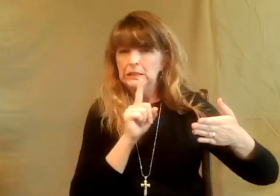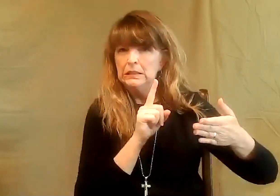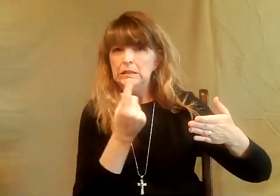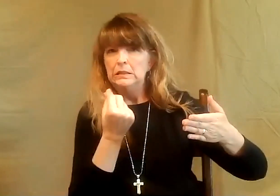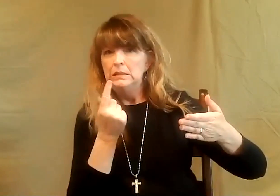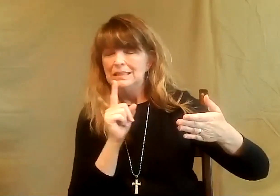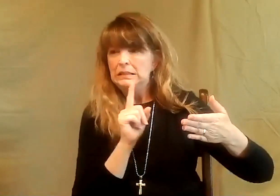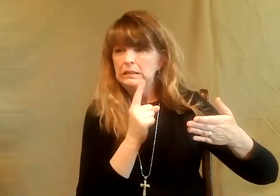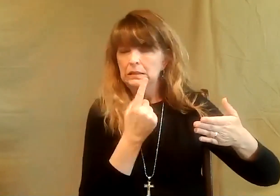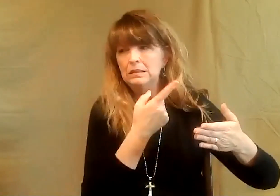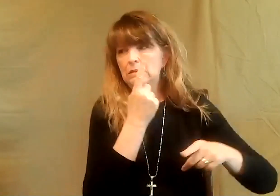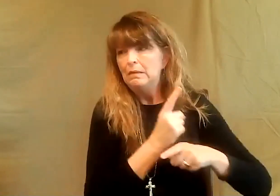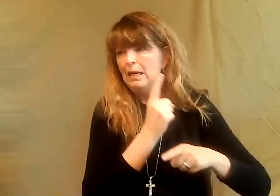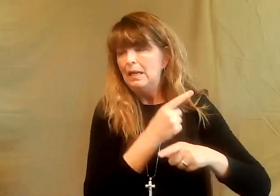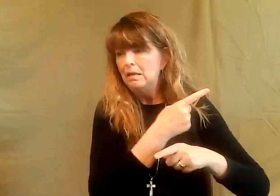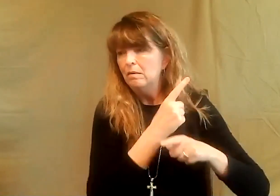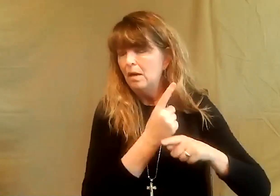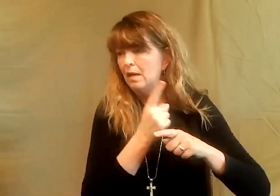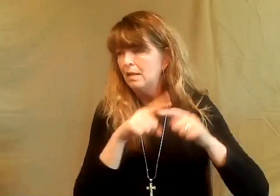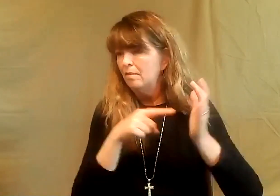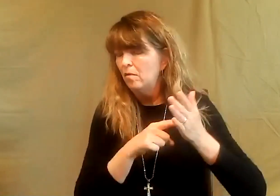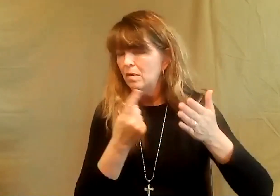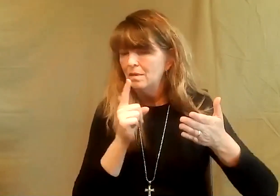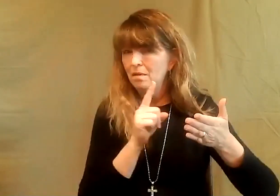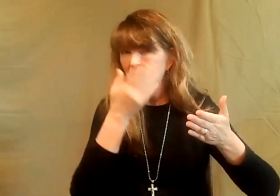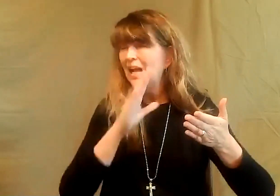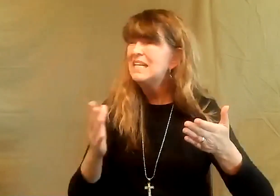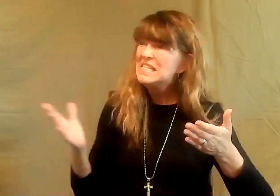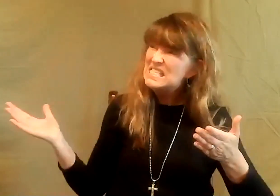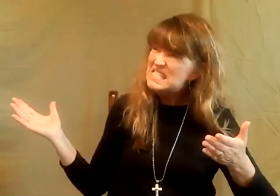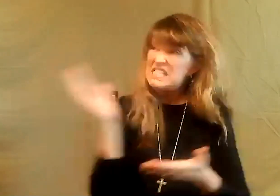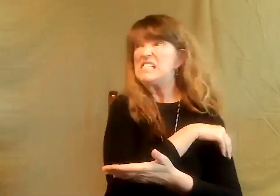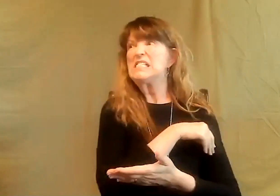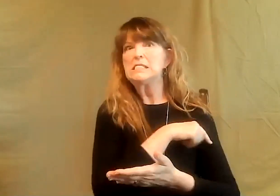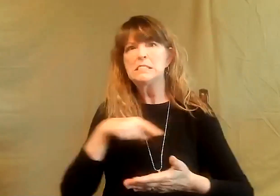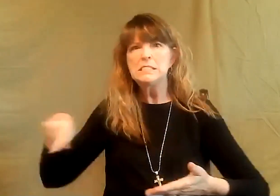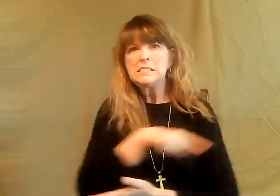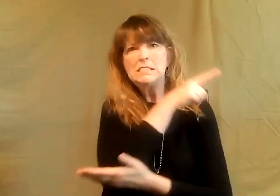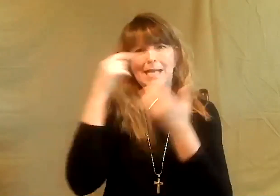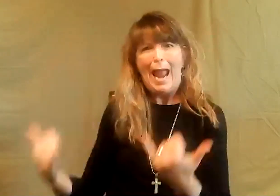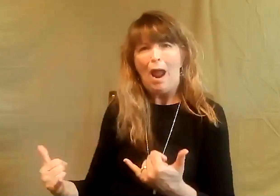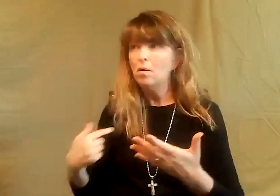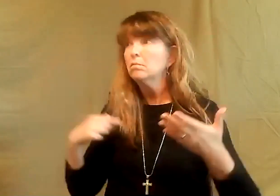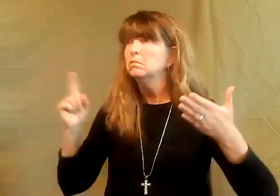Don't do this. And that would be another wall that I would approach and start to think maybe they are right. But then God would